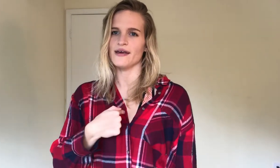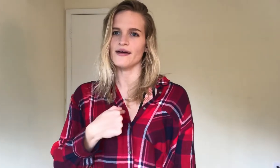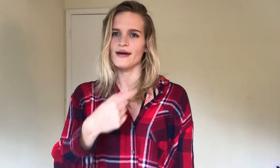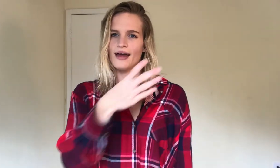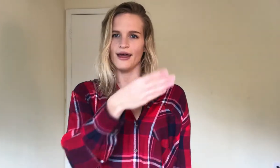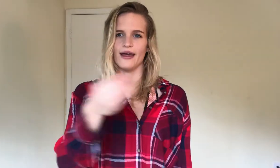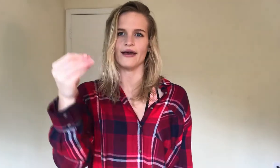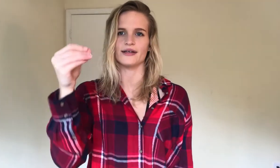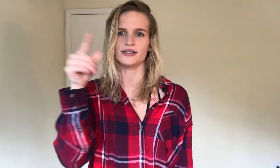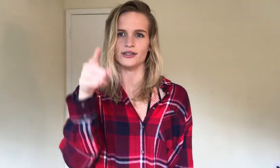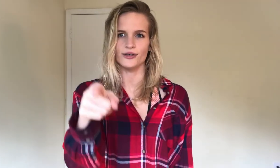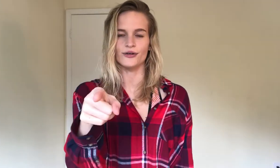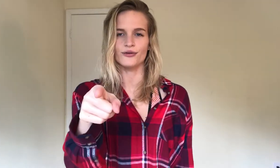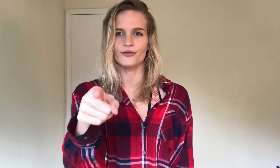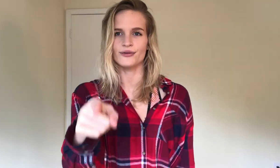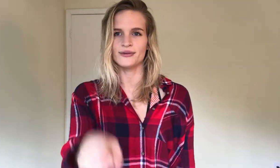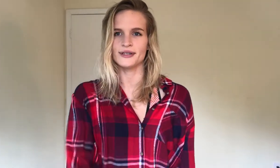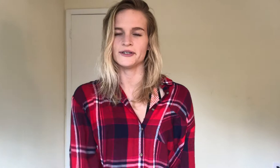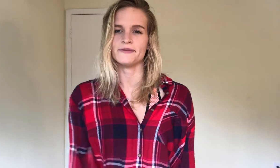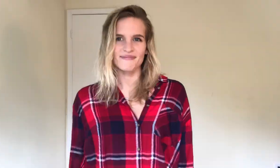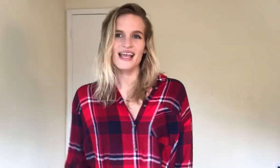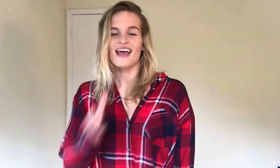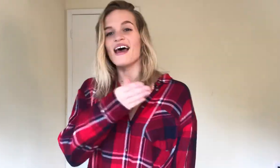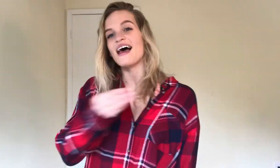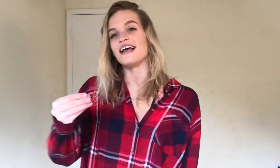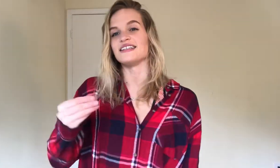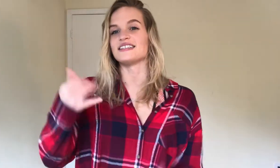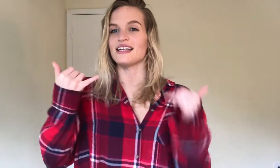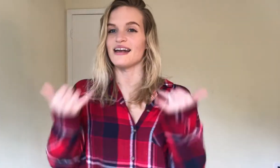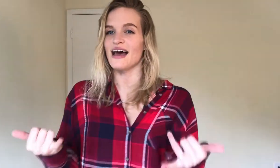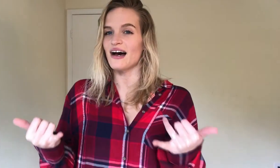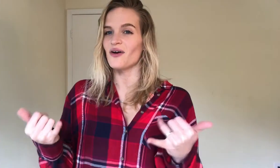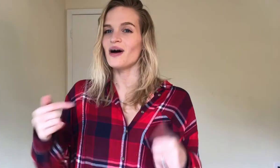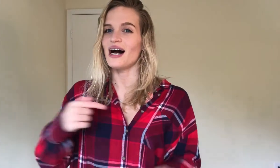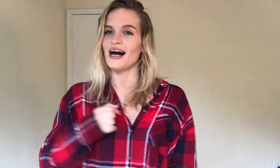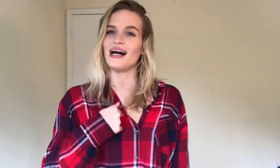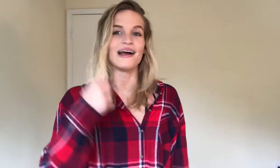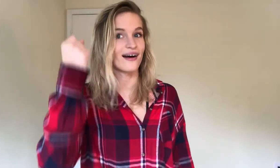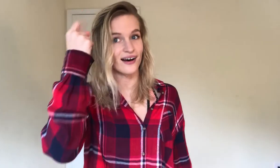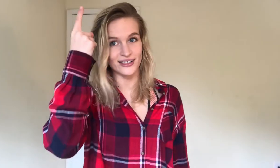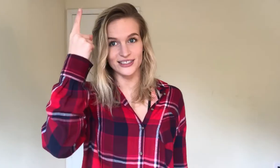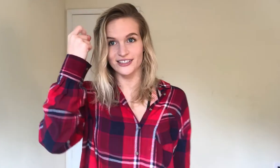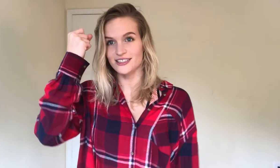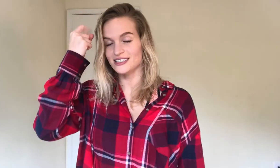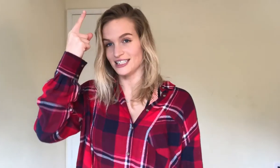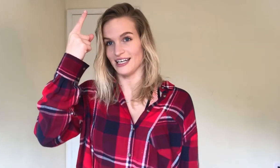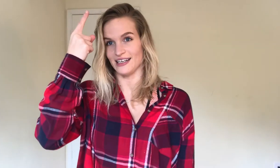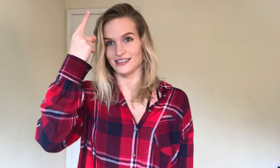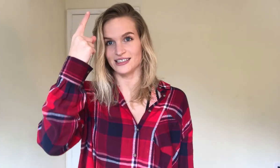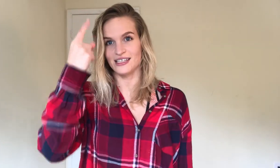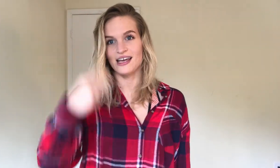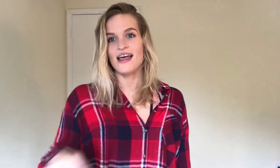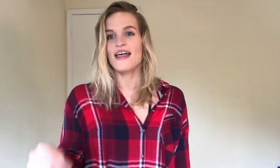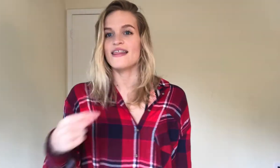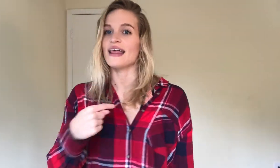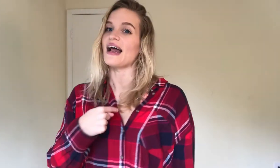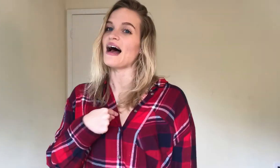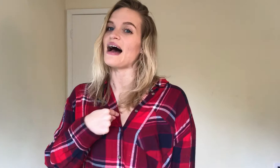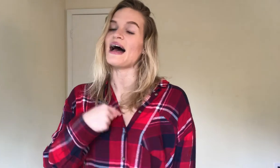and you. And now, I understand, that I